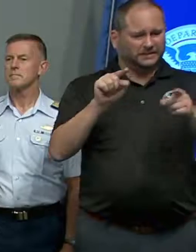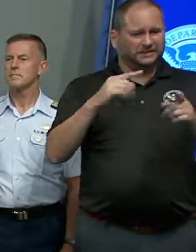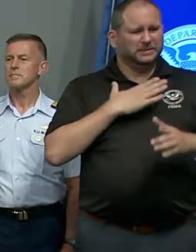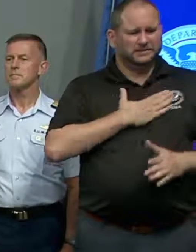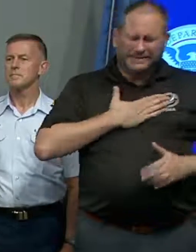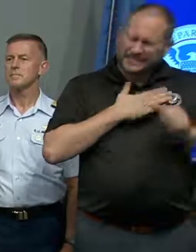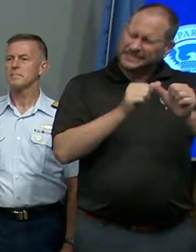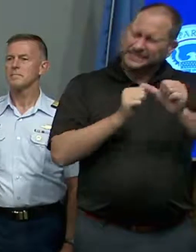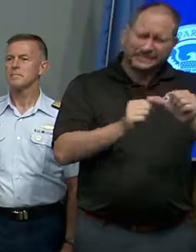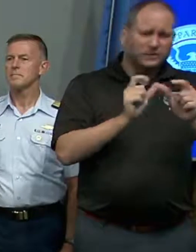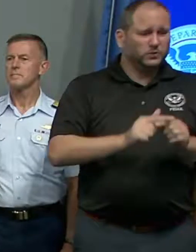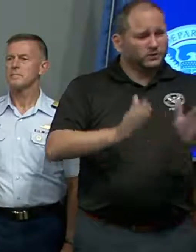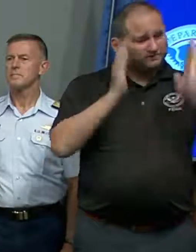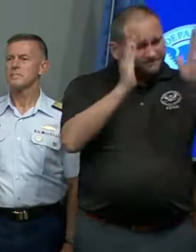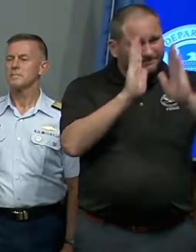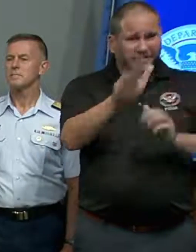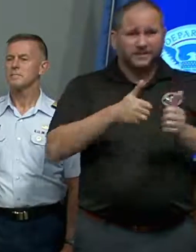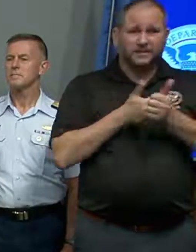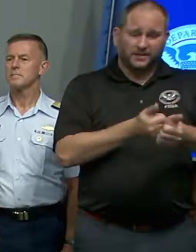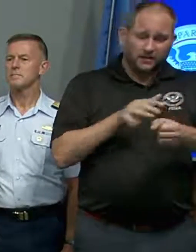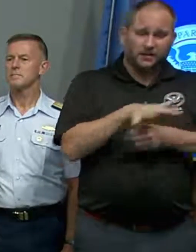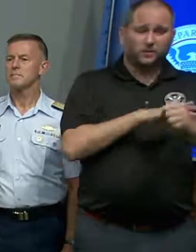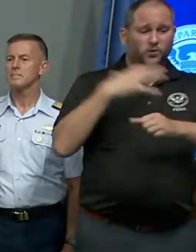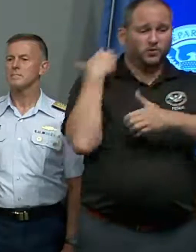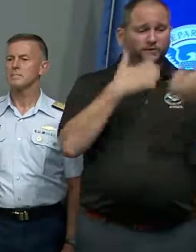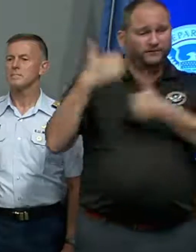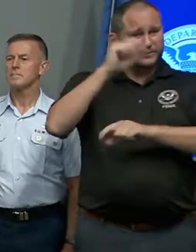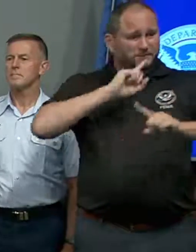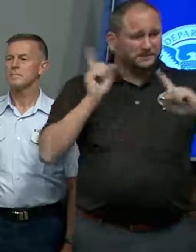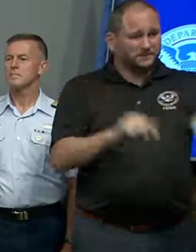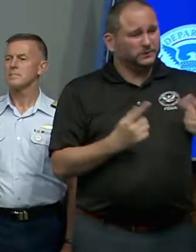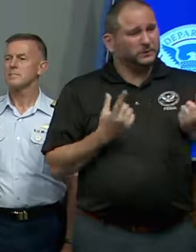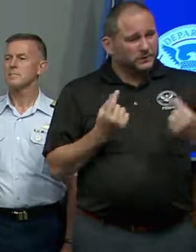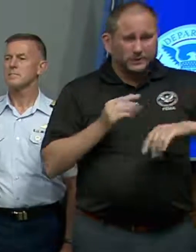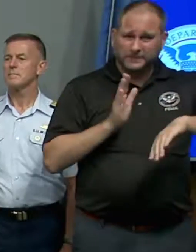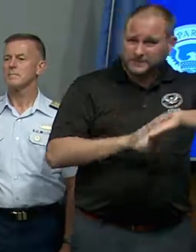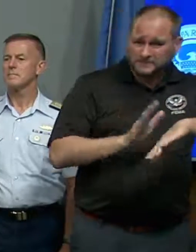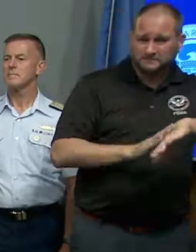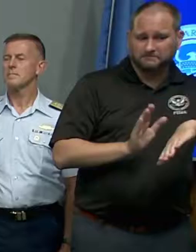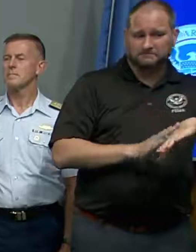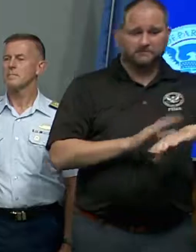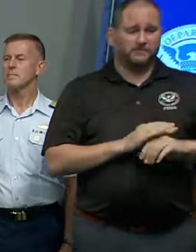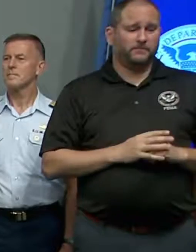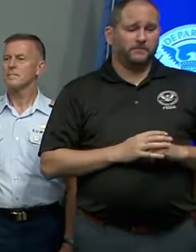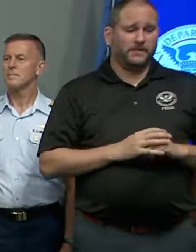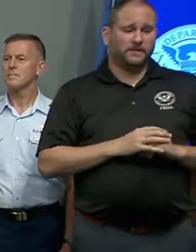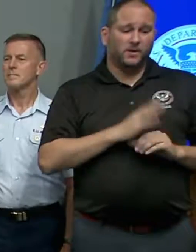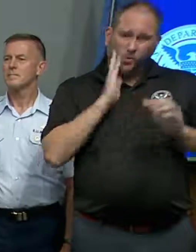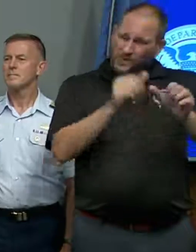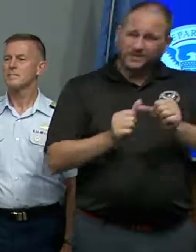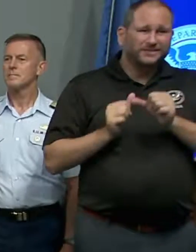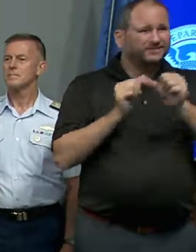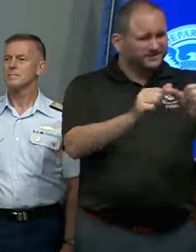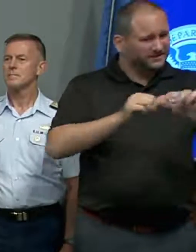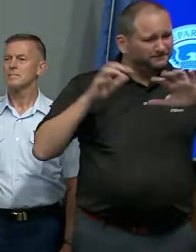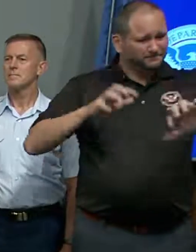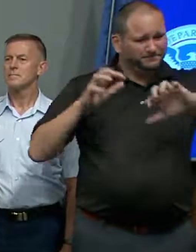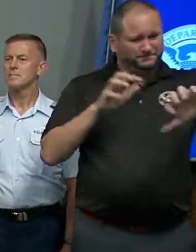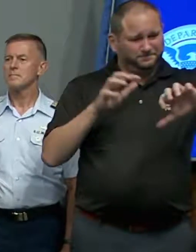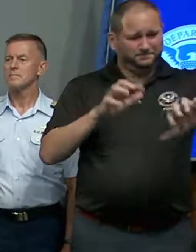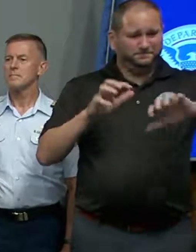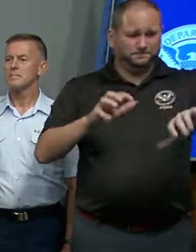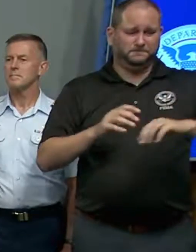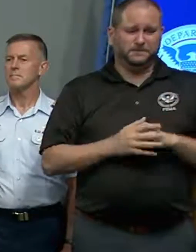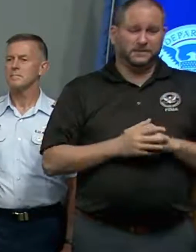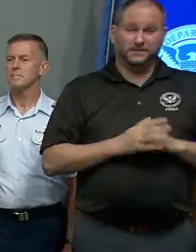listen to your local officials and heed warnings. We expect this storm to continue and our number one priority